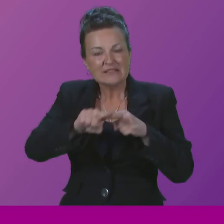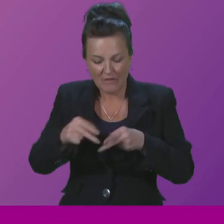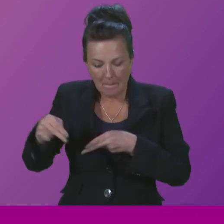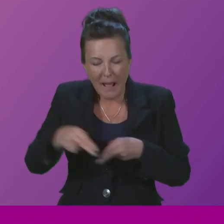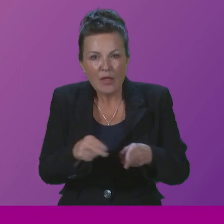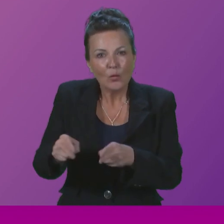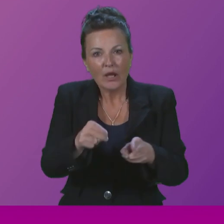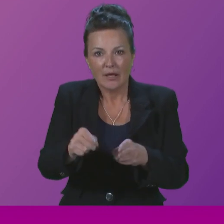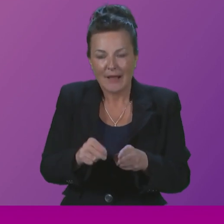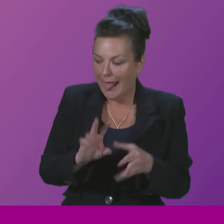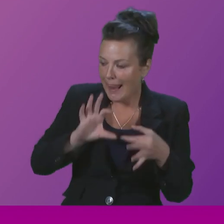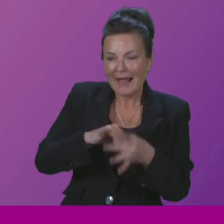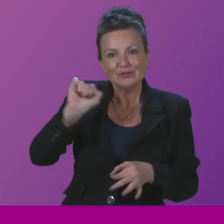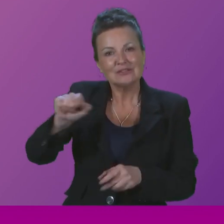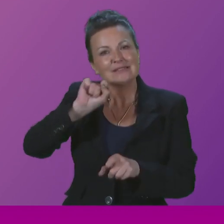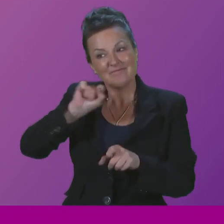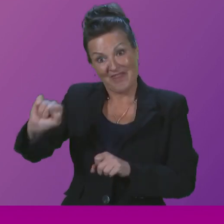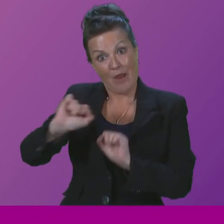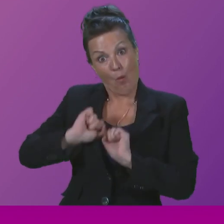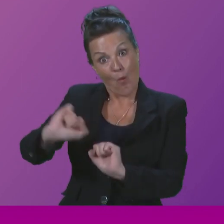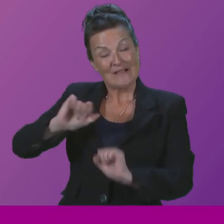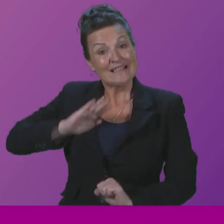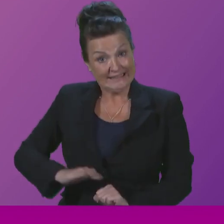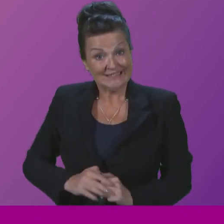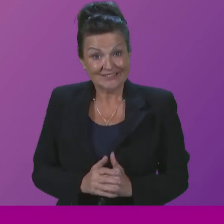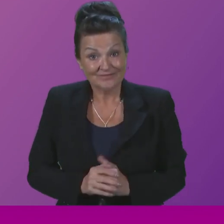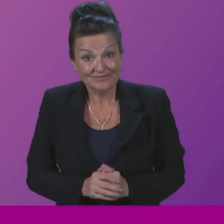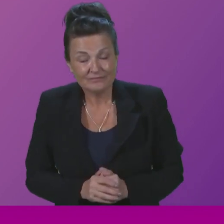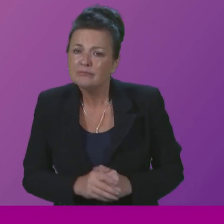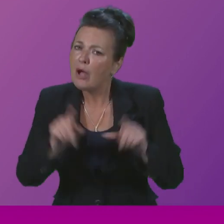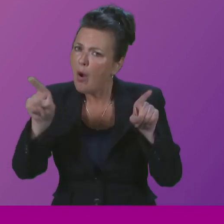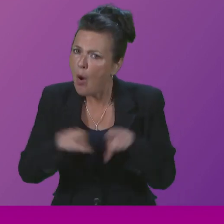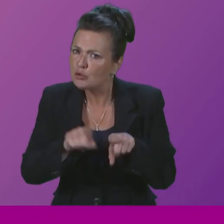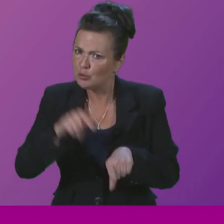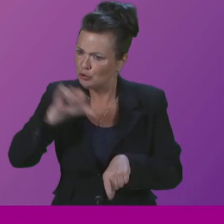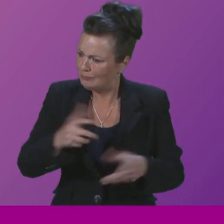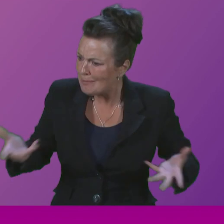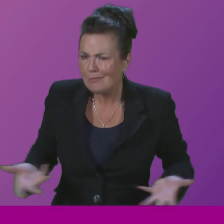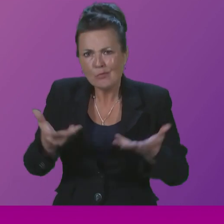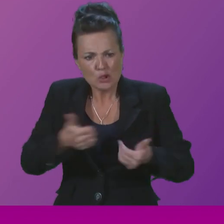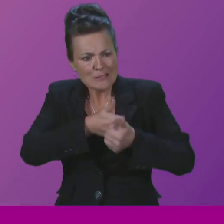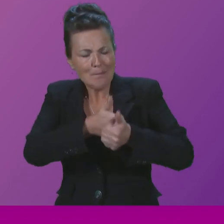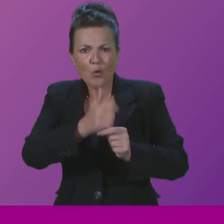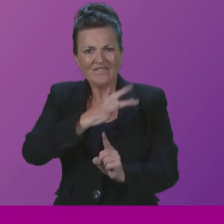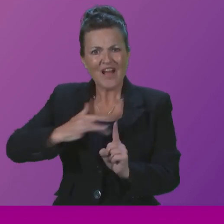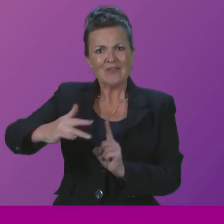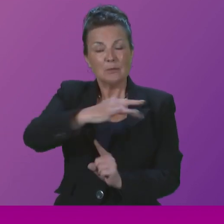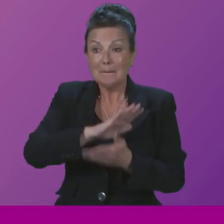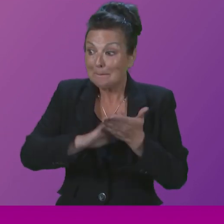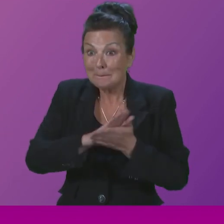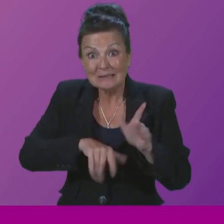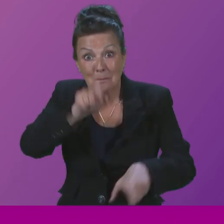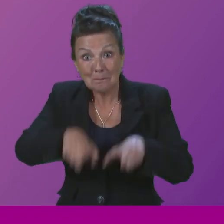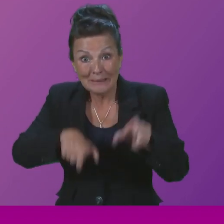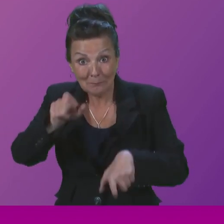specific needs. And, of course, there should always be the promotion of a supportive environment where people in custody are able to